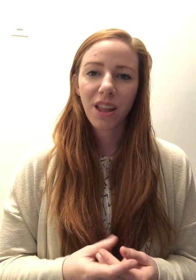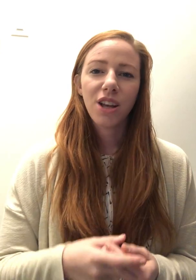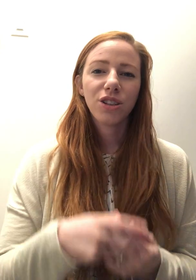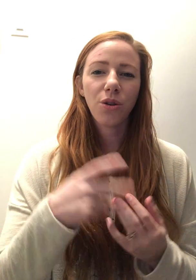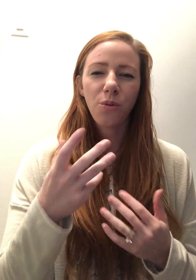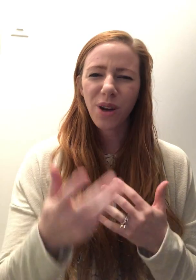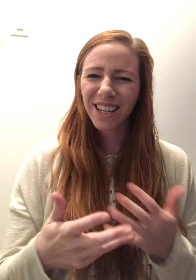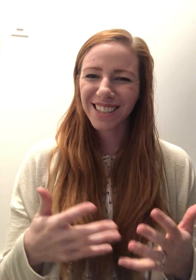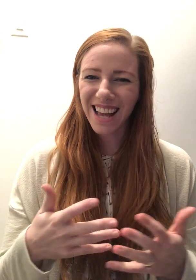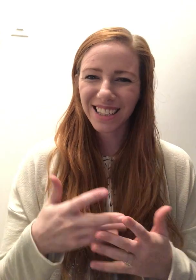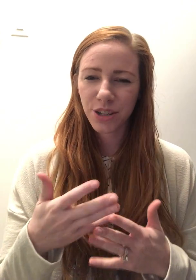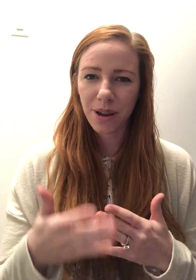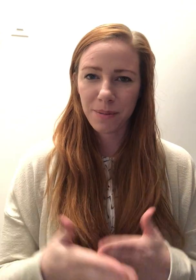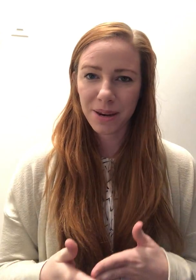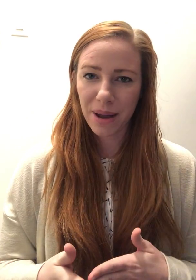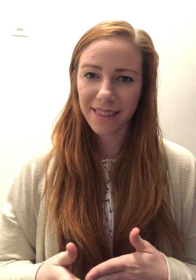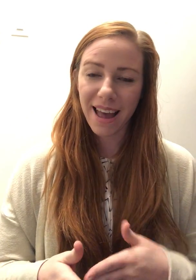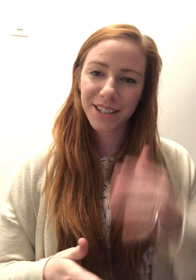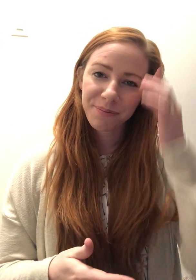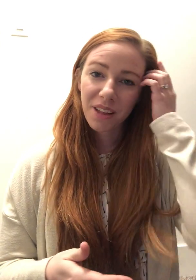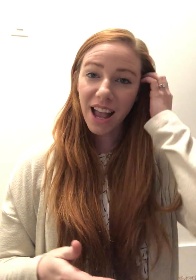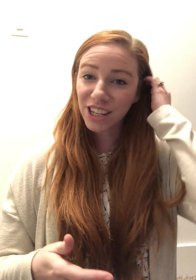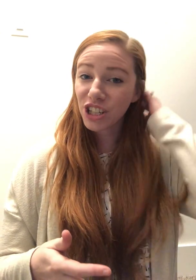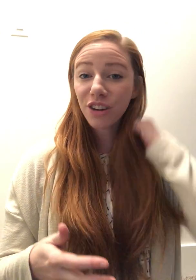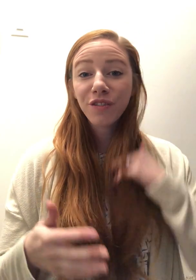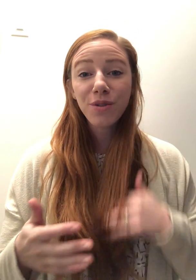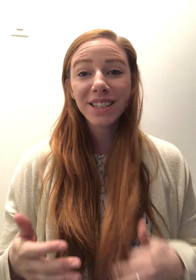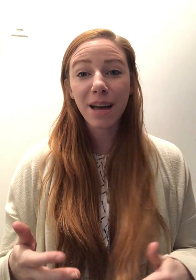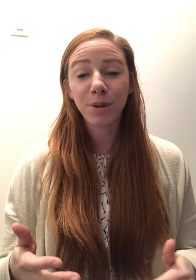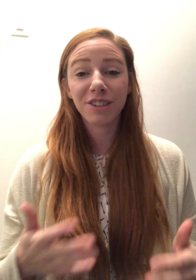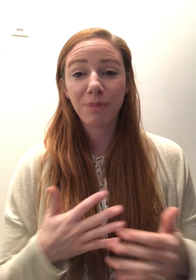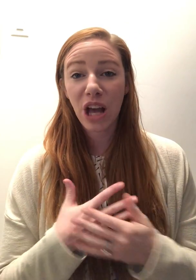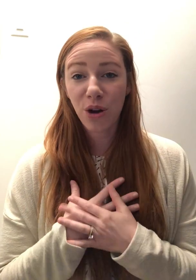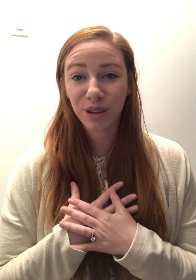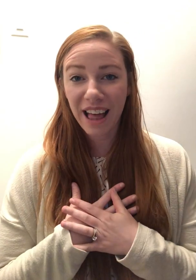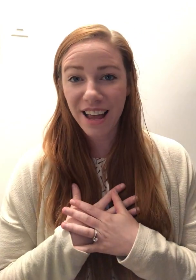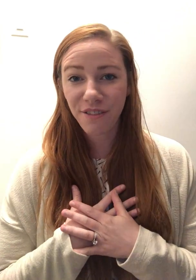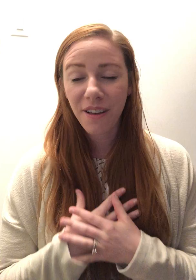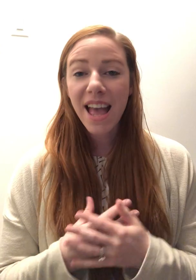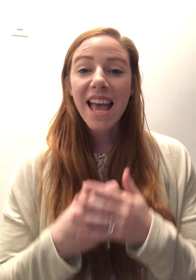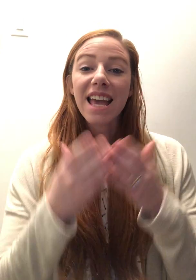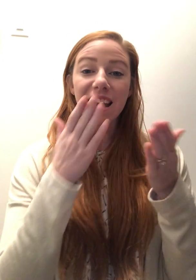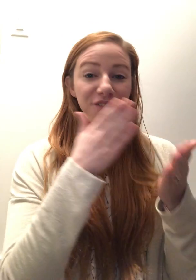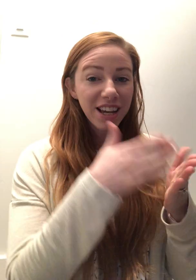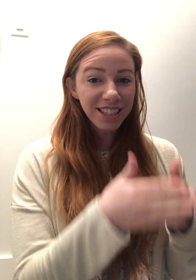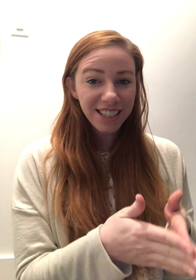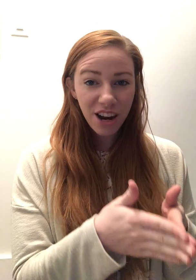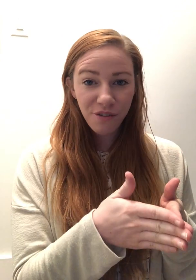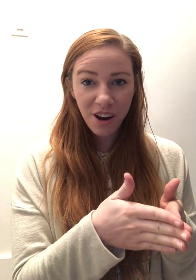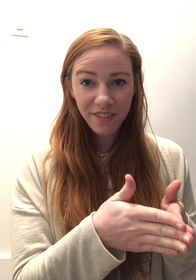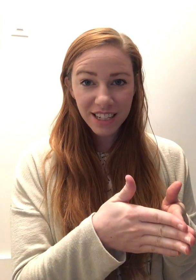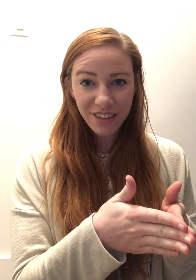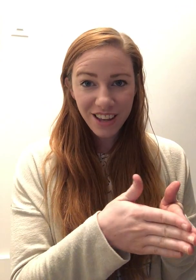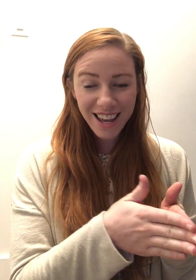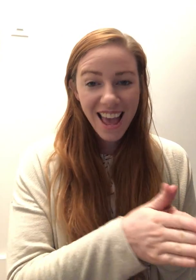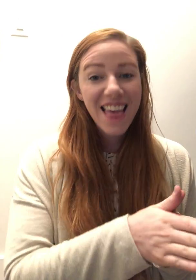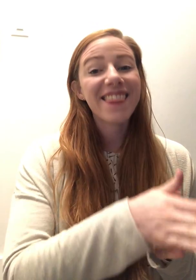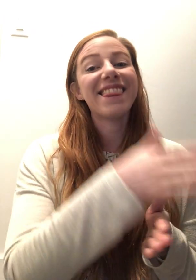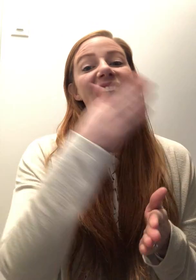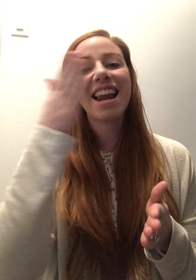So what exactly do I mean by that? I can share a few examples of my own life. If I sit down in front of the TV, then